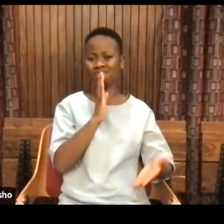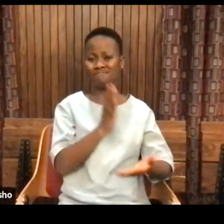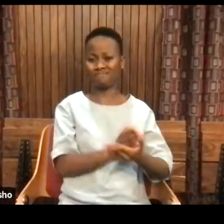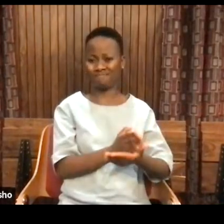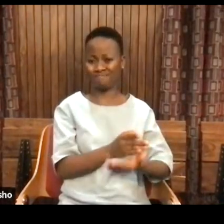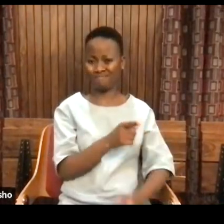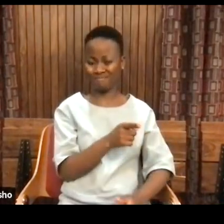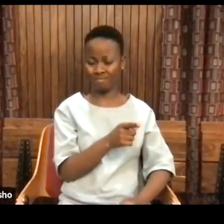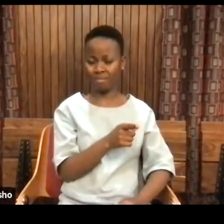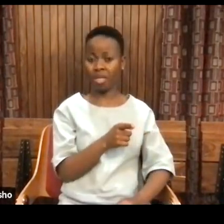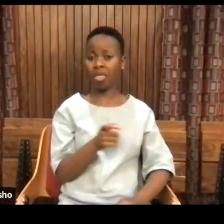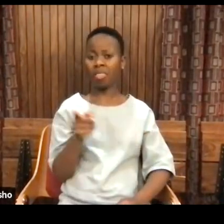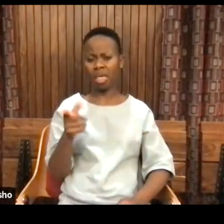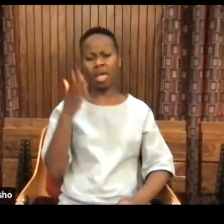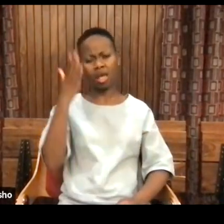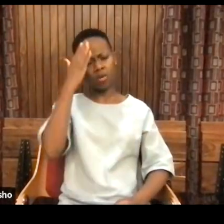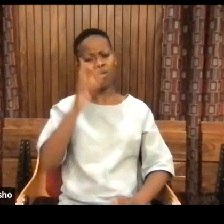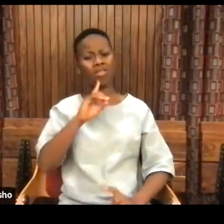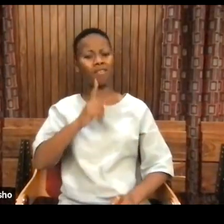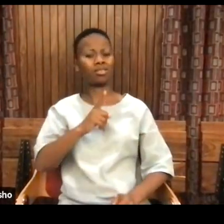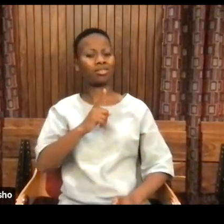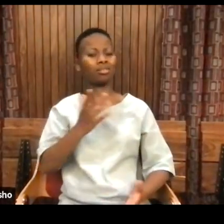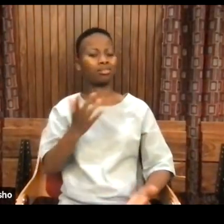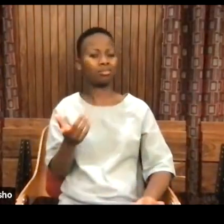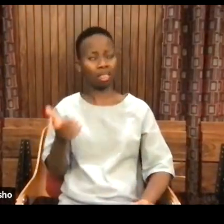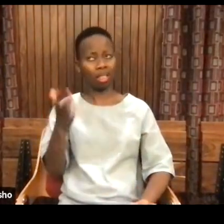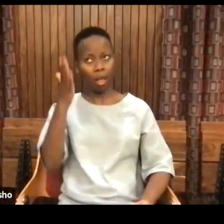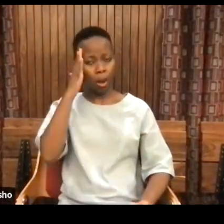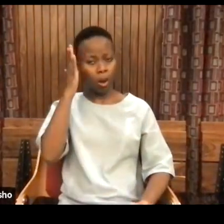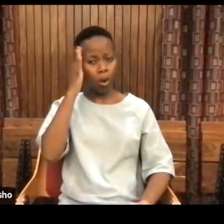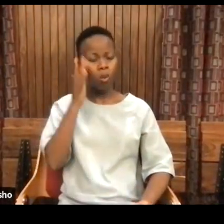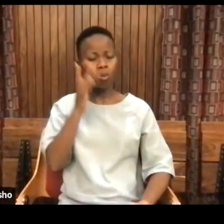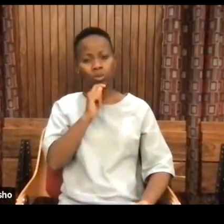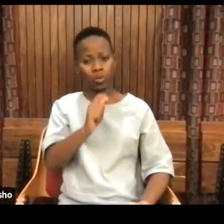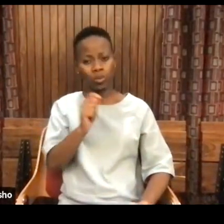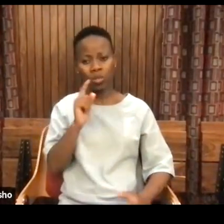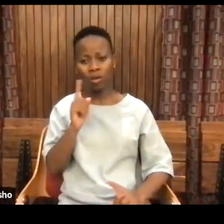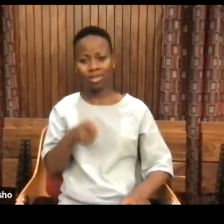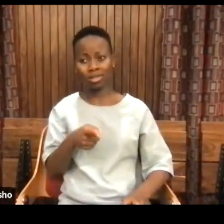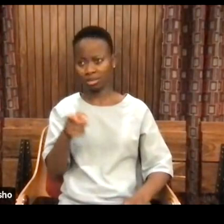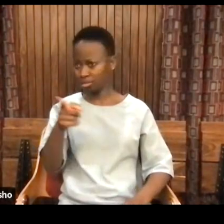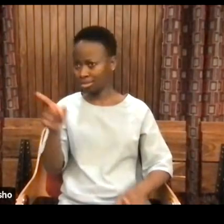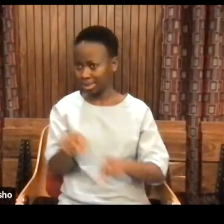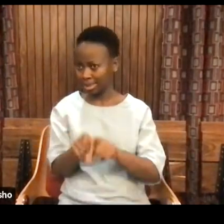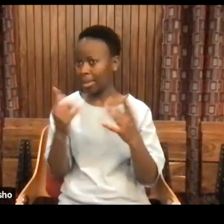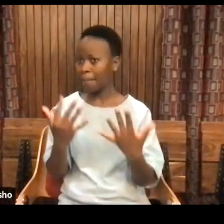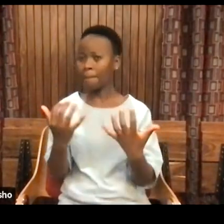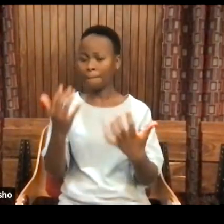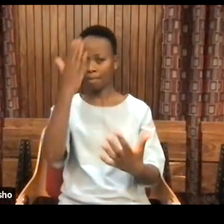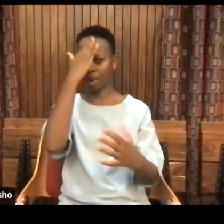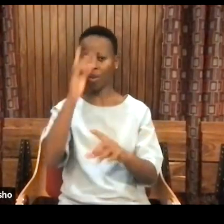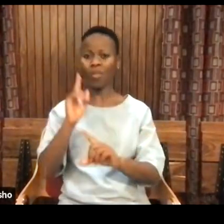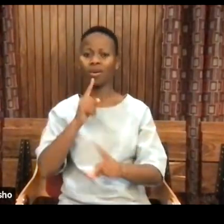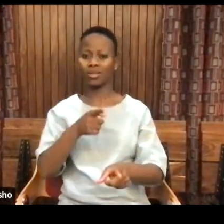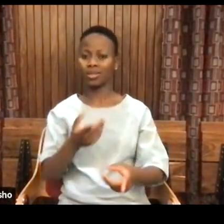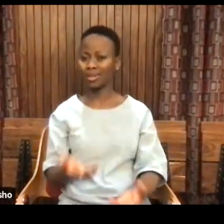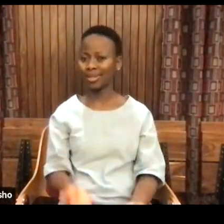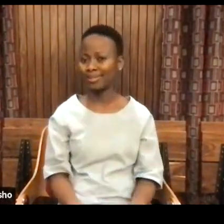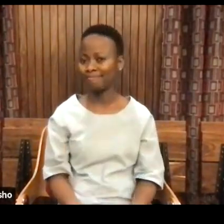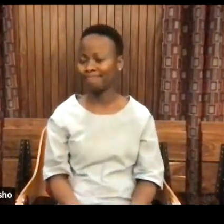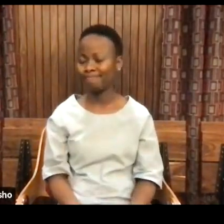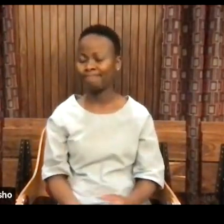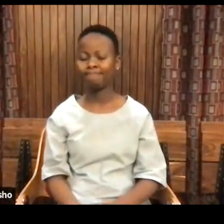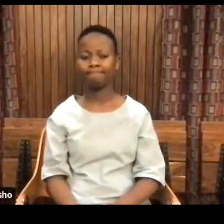it's because they know the answer. And you all know the answer. The answer